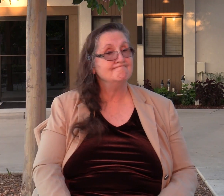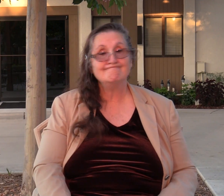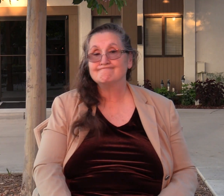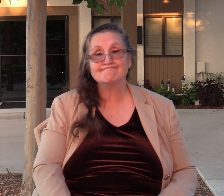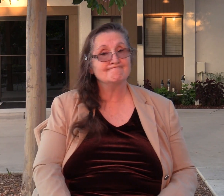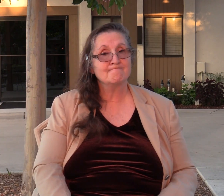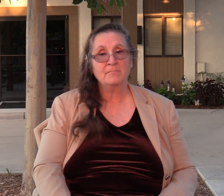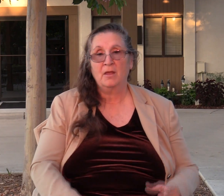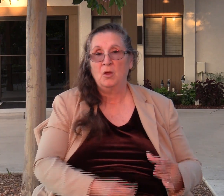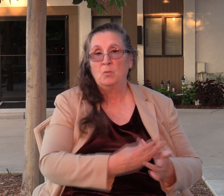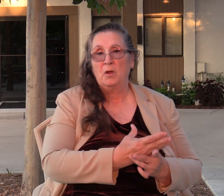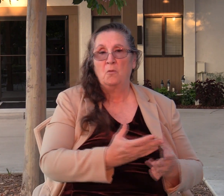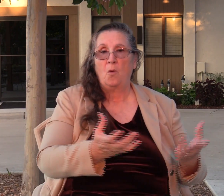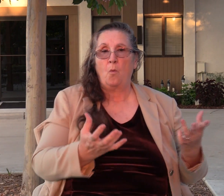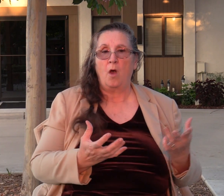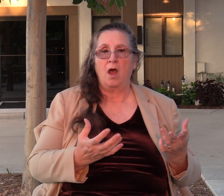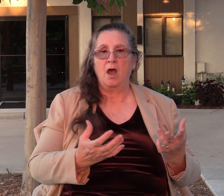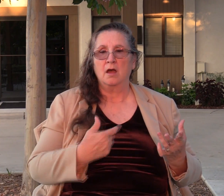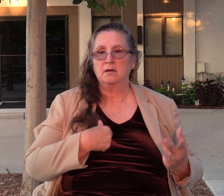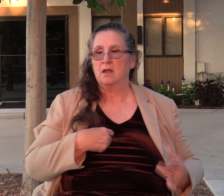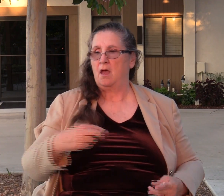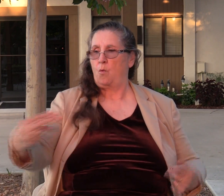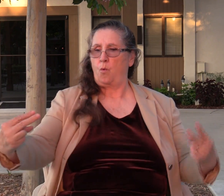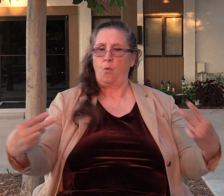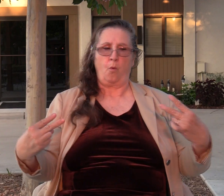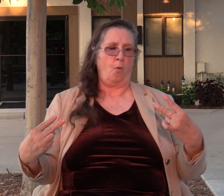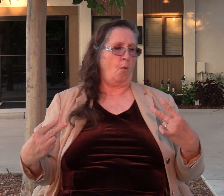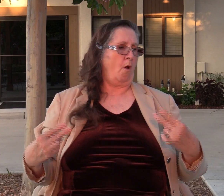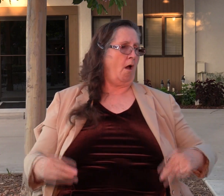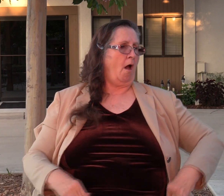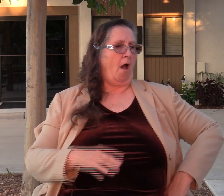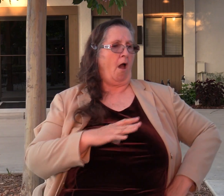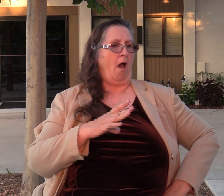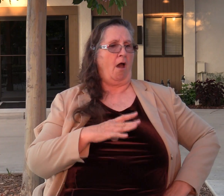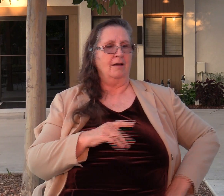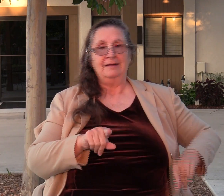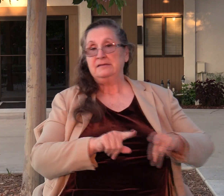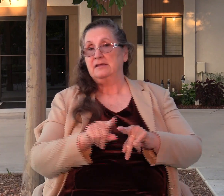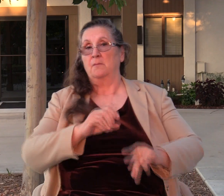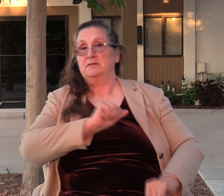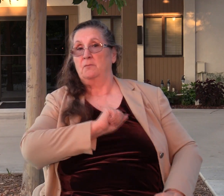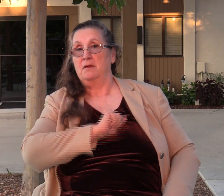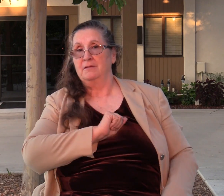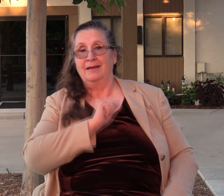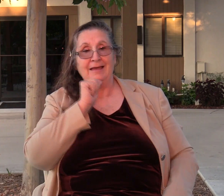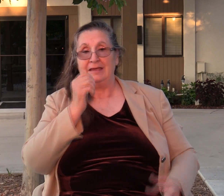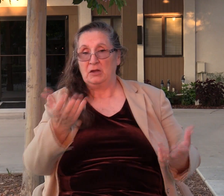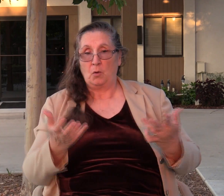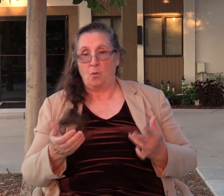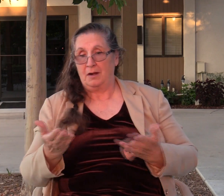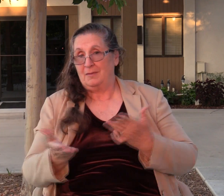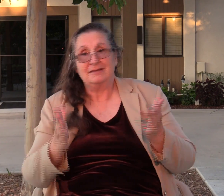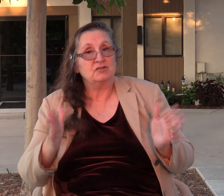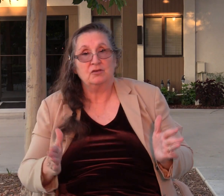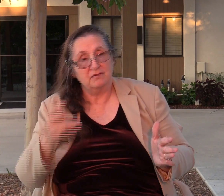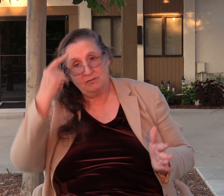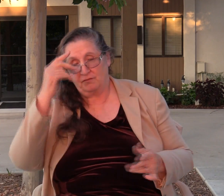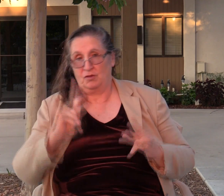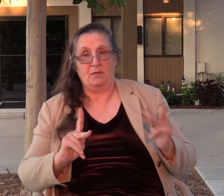Brambles come to be served by trees. Just like Abimelech. He didn't come to be a servant to the people, but he wanted to be